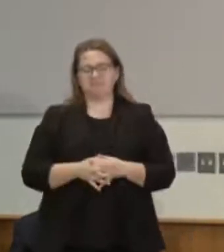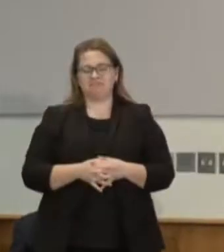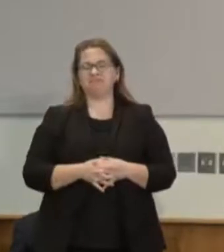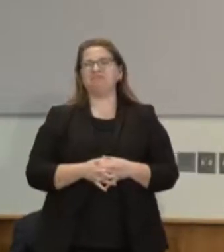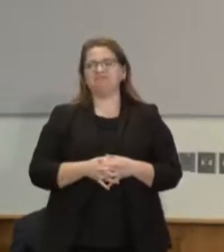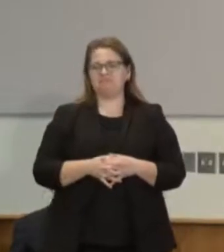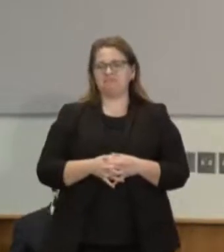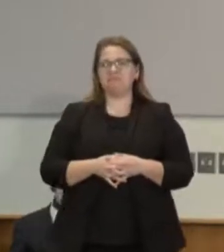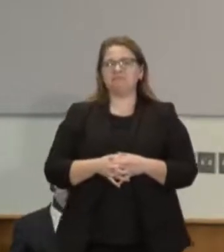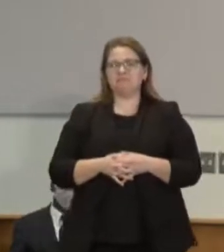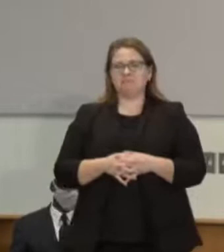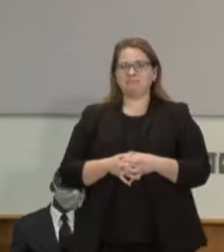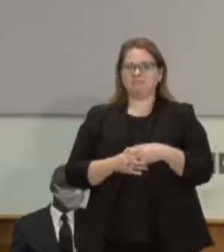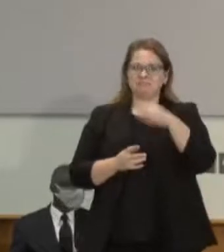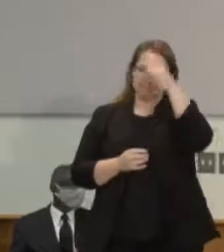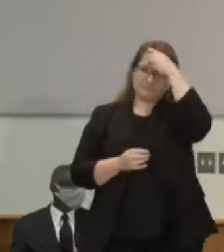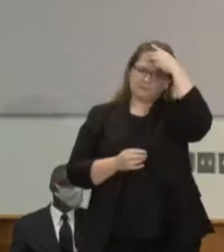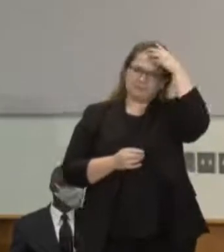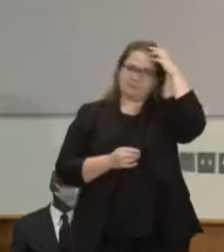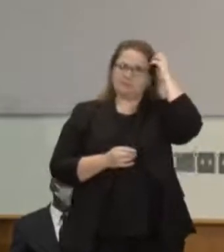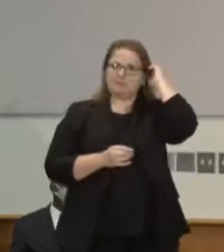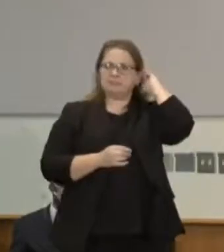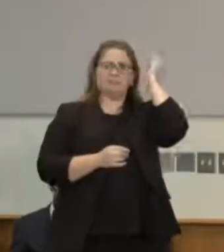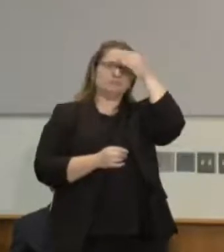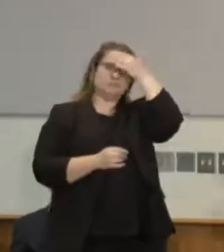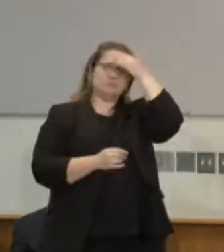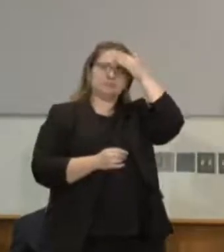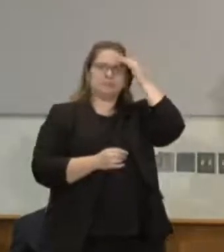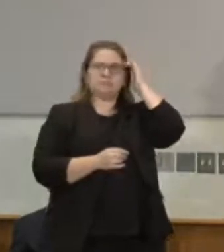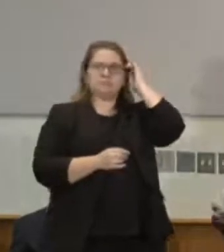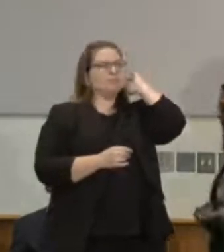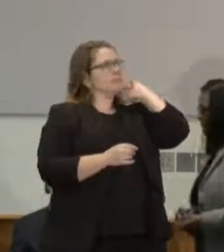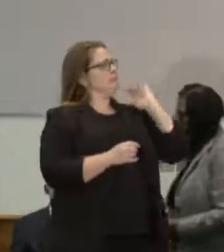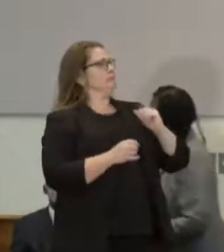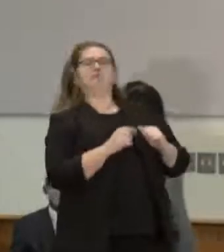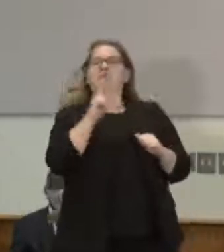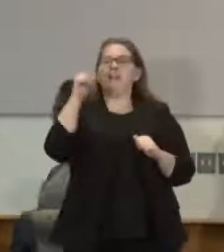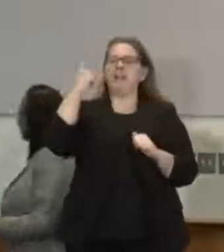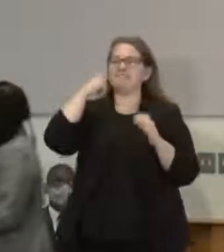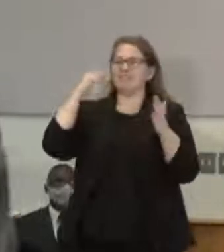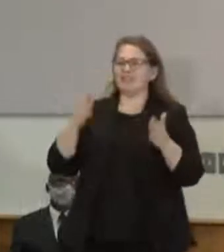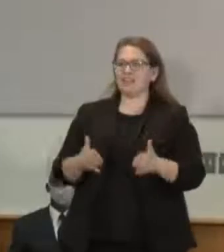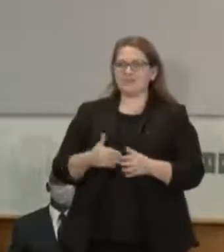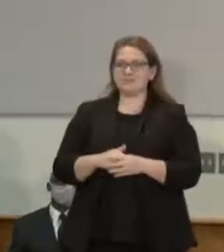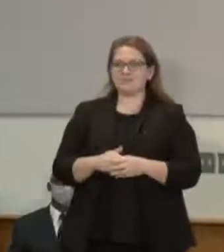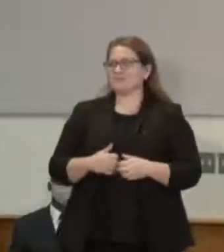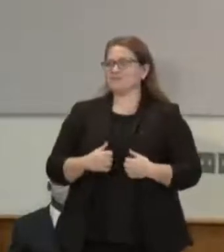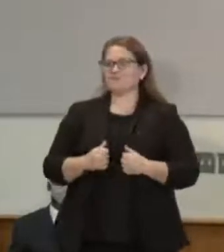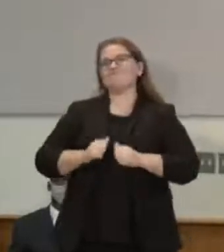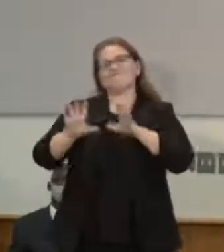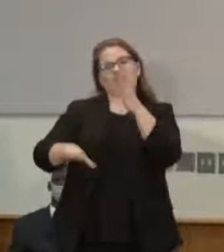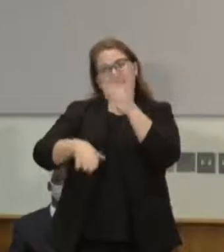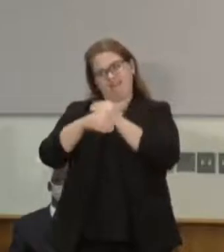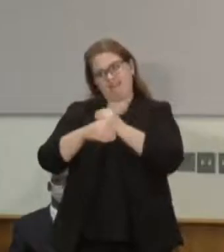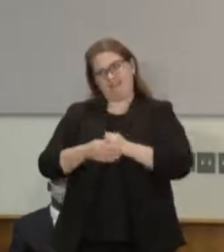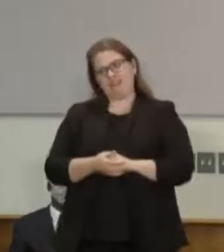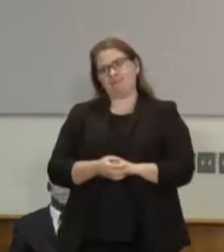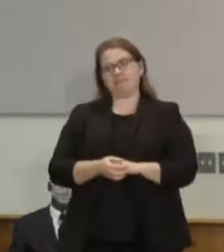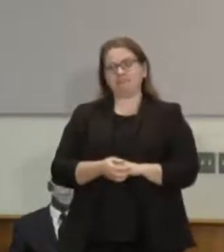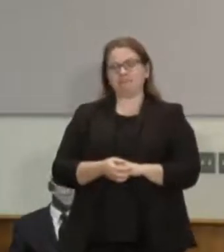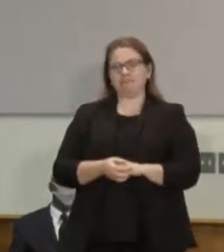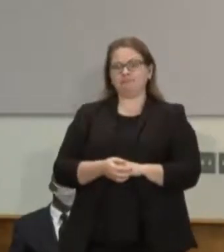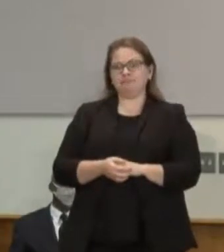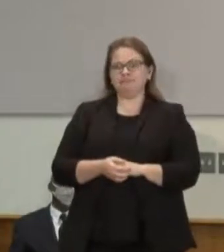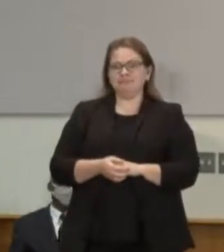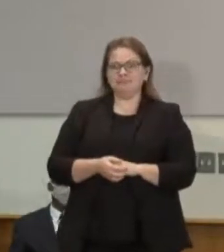I was going to ask Jim Mariani a question if it's okay. If I'm good on this, I just want to add one more point on this that I think the imagination we're having and some of you in